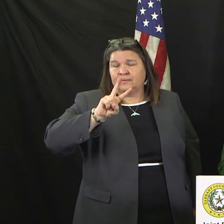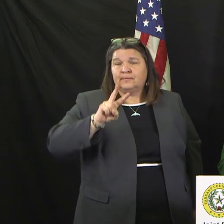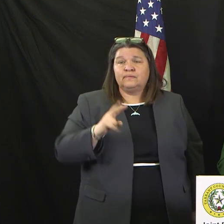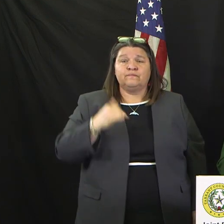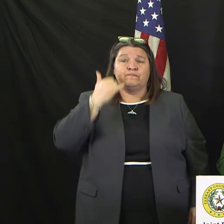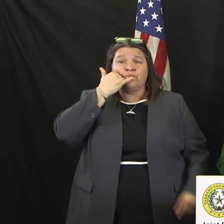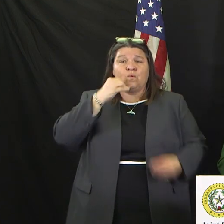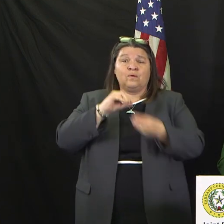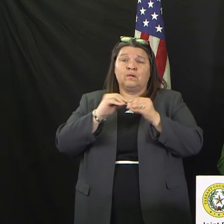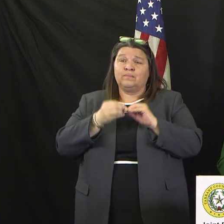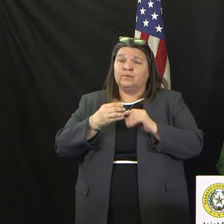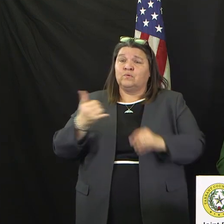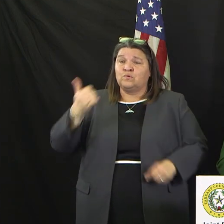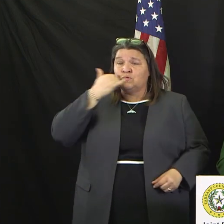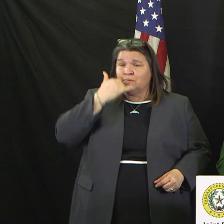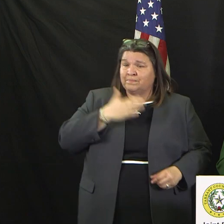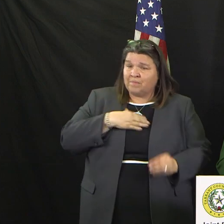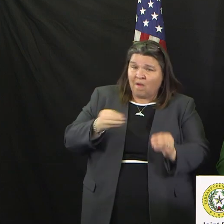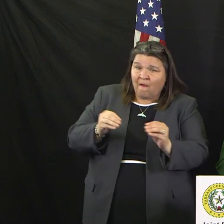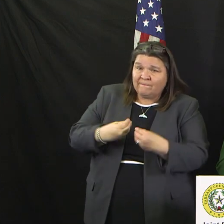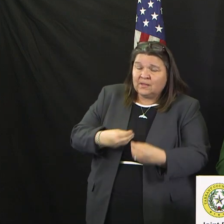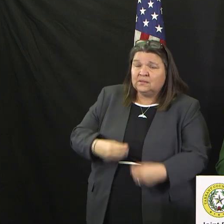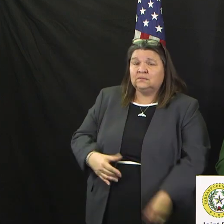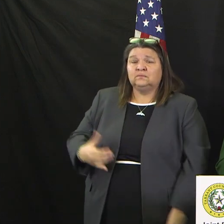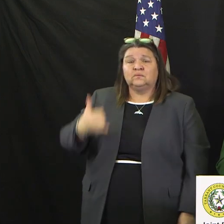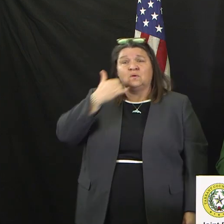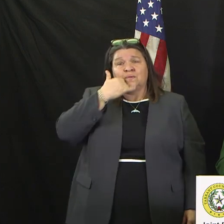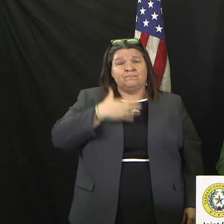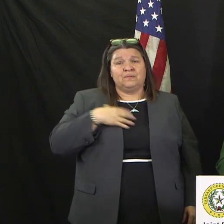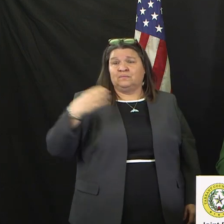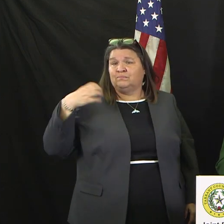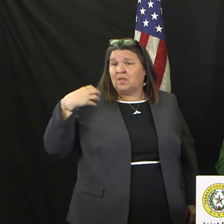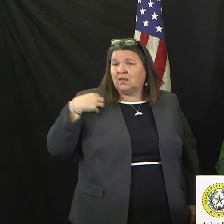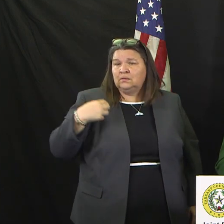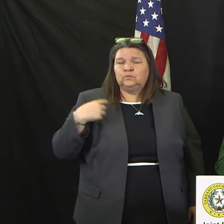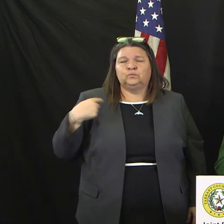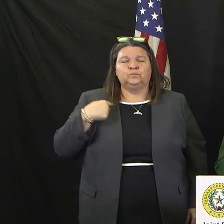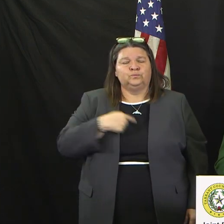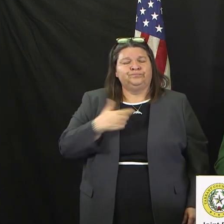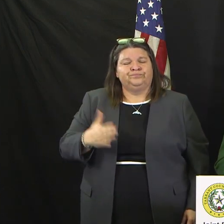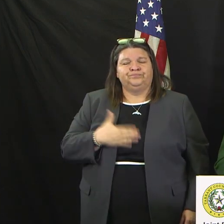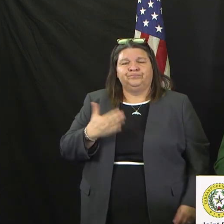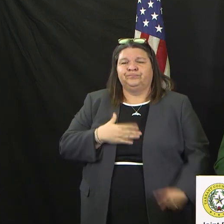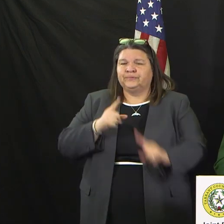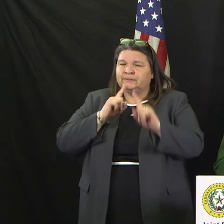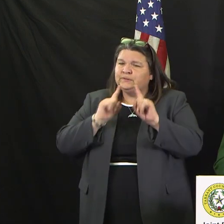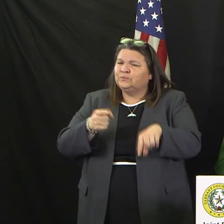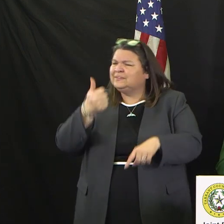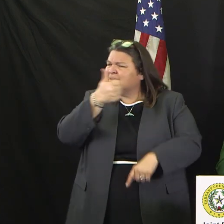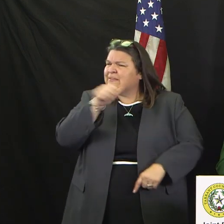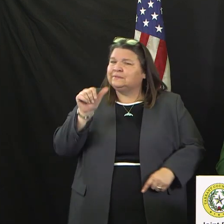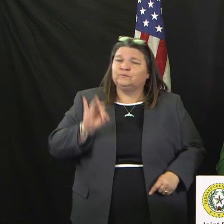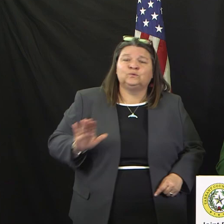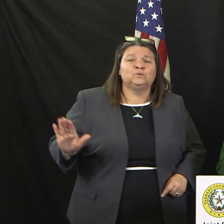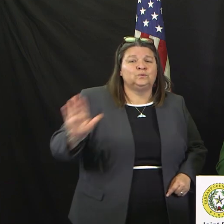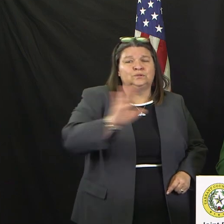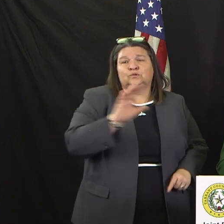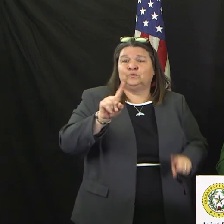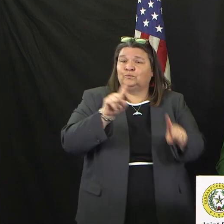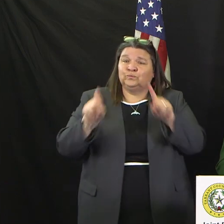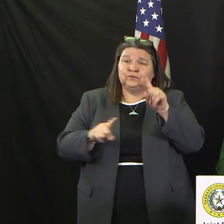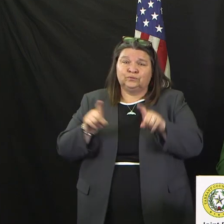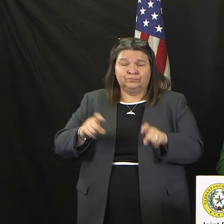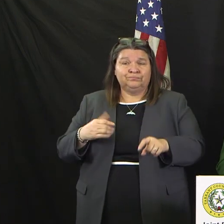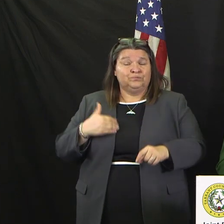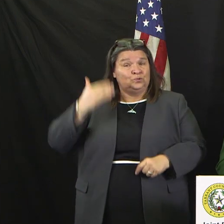or Brandon's office if you need to. Somebody will answer your questions. Just know we're as concerned as you are, and if we all pull this load together,